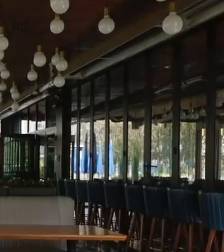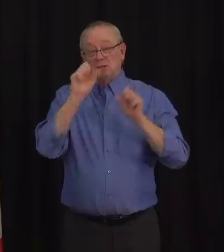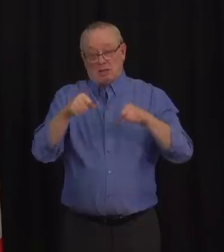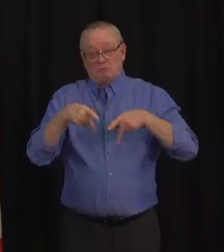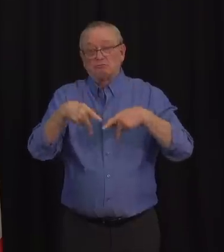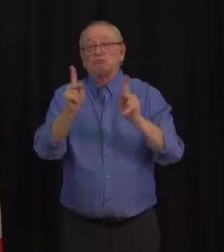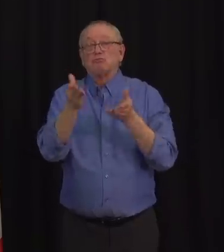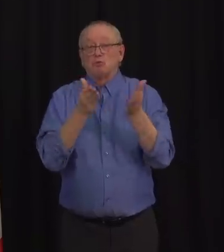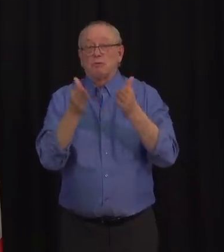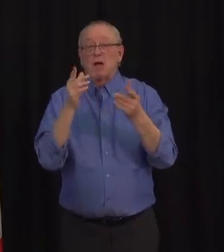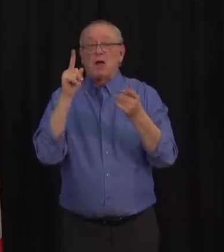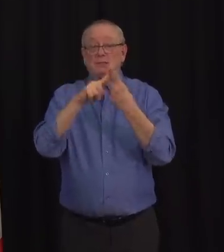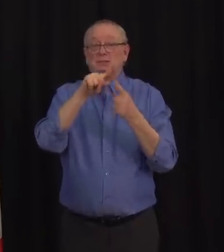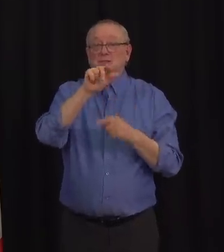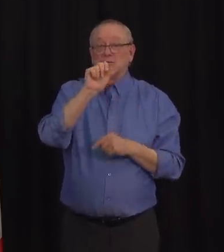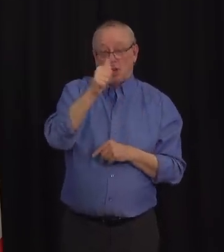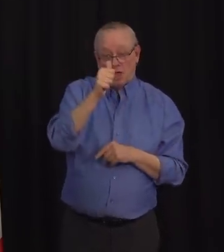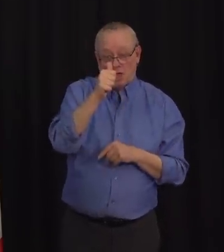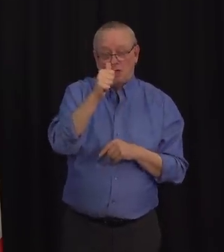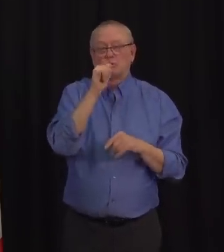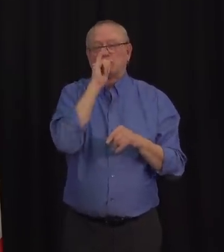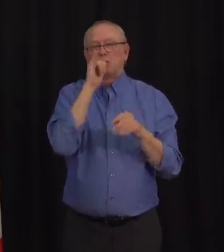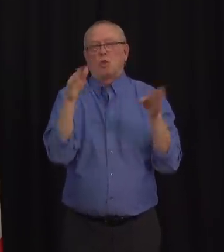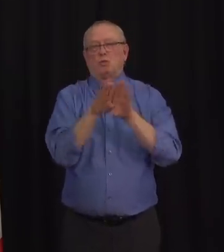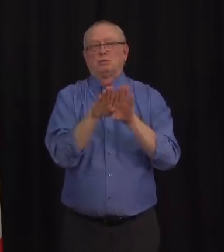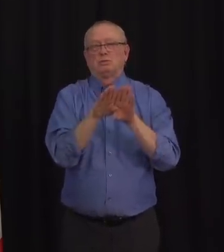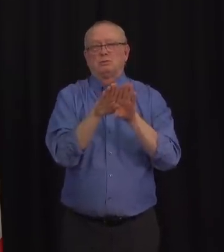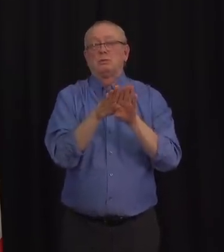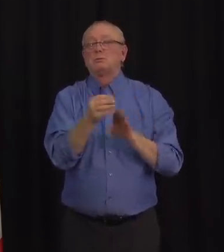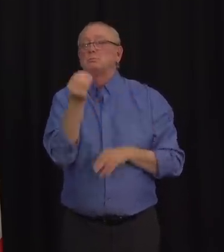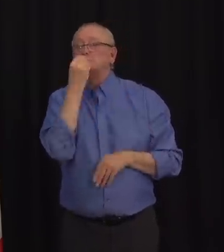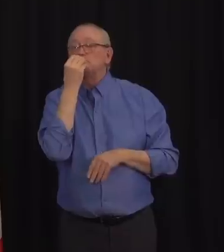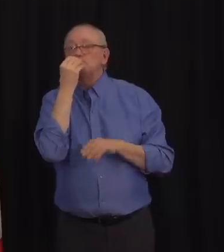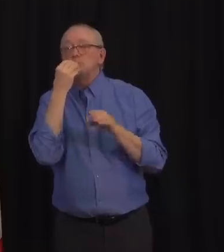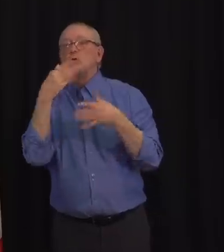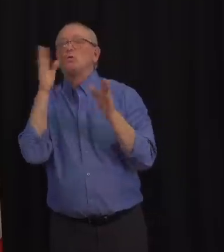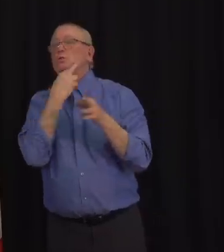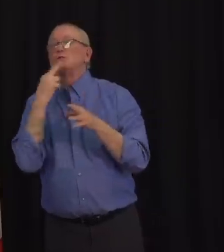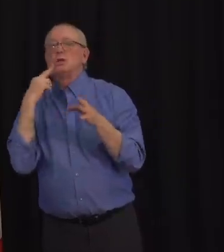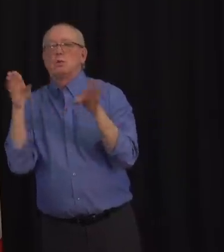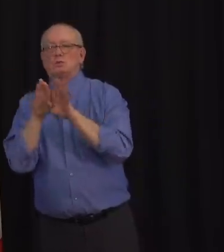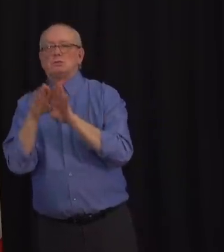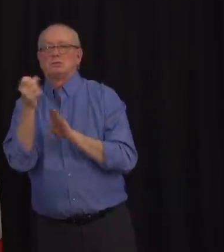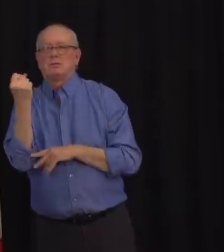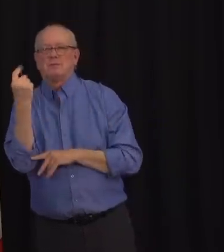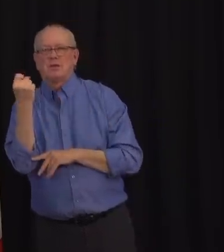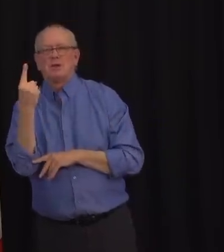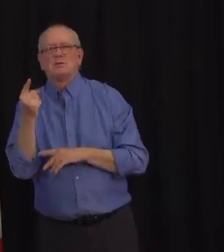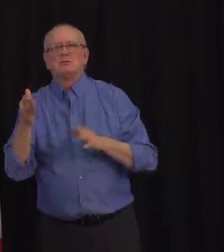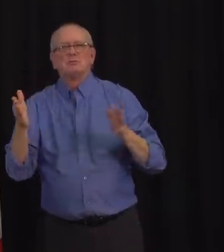Albertans to continue using takeout, delivery, drive-through, and curbside pickup wherever possible.